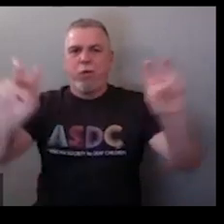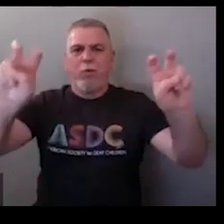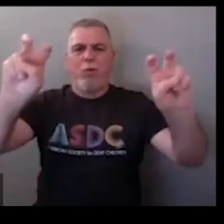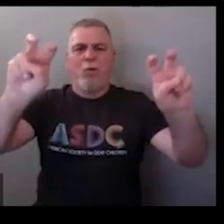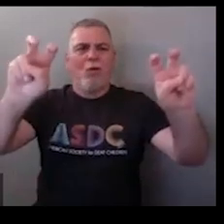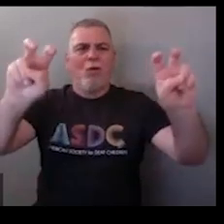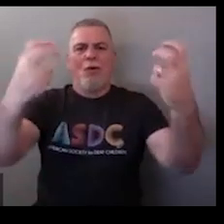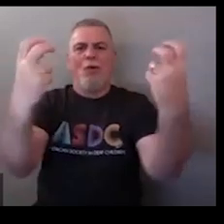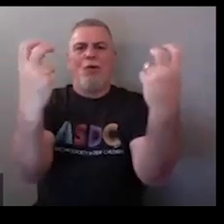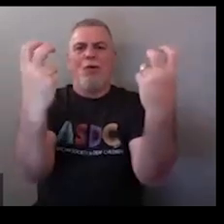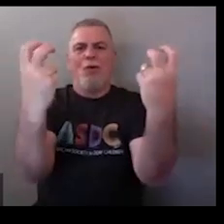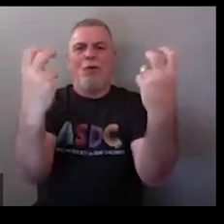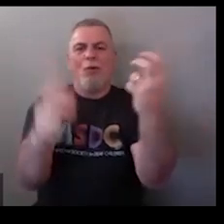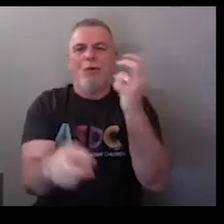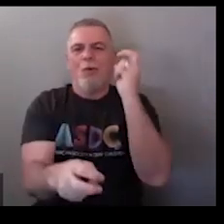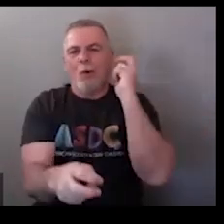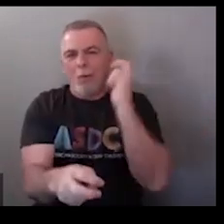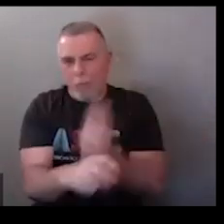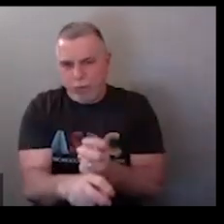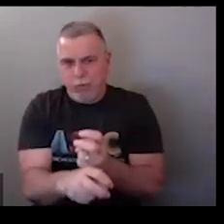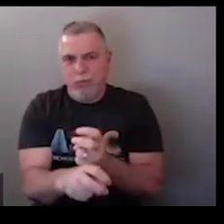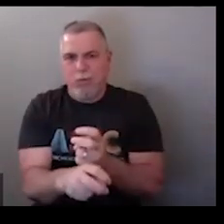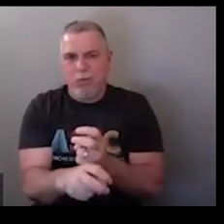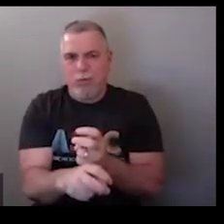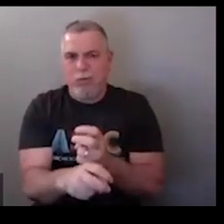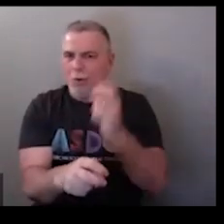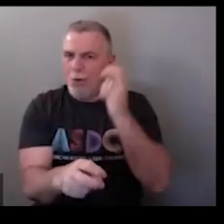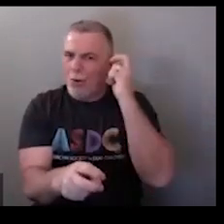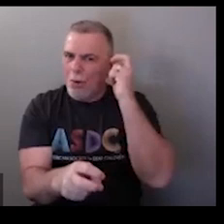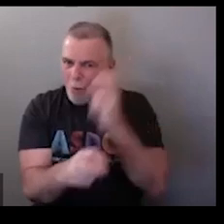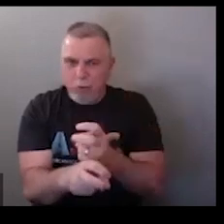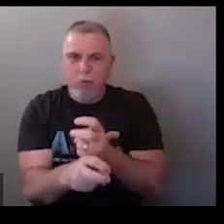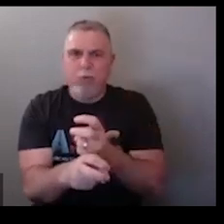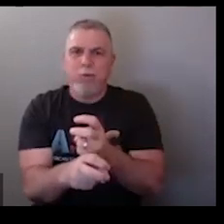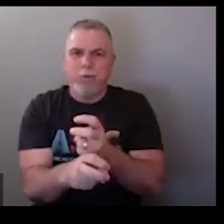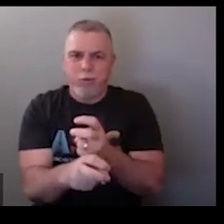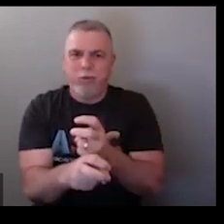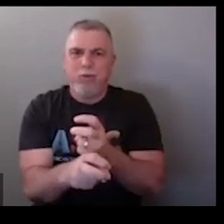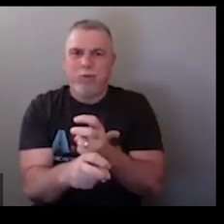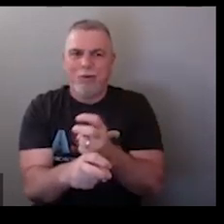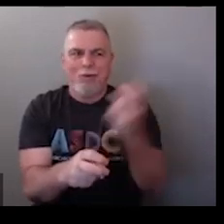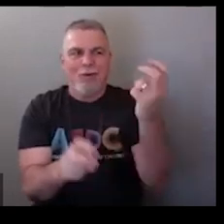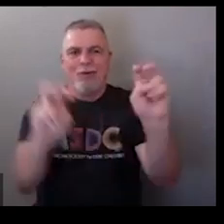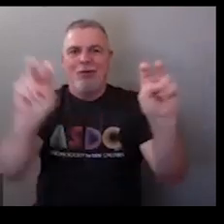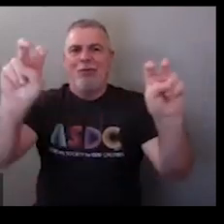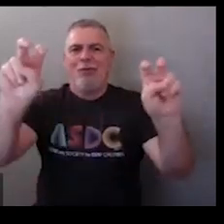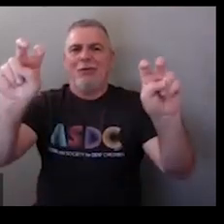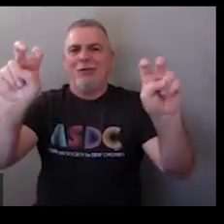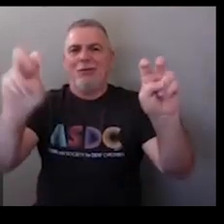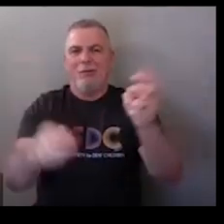hard so bent V's and then hit one on top of the other